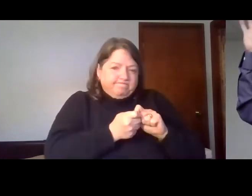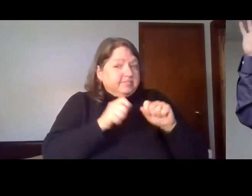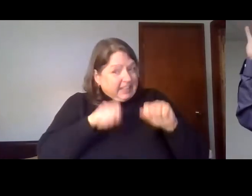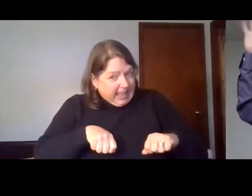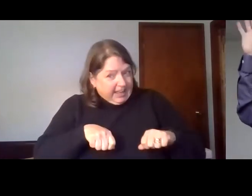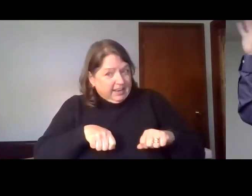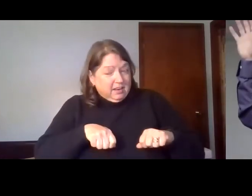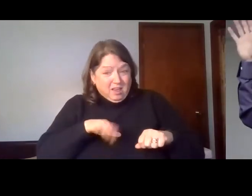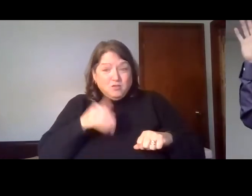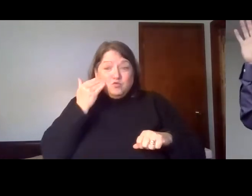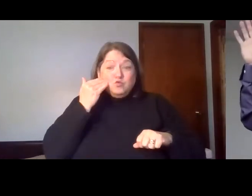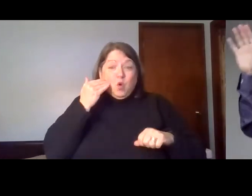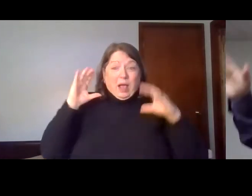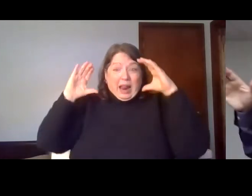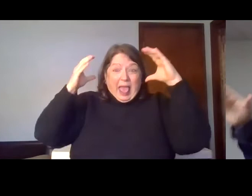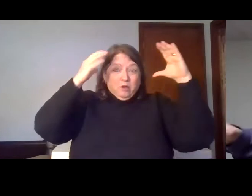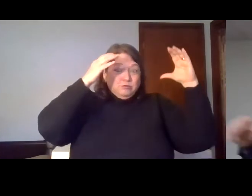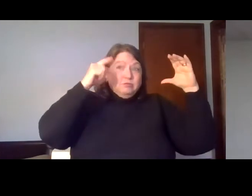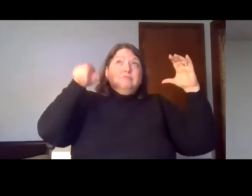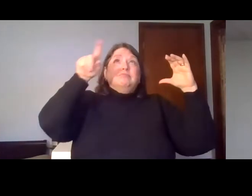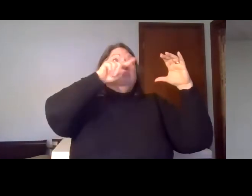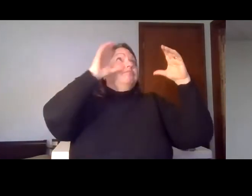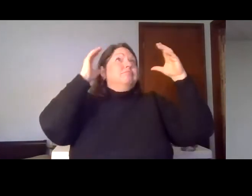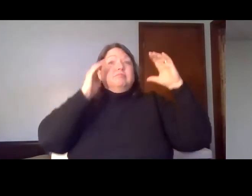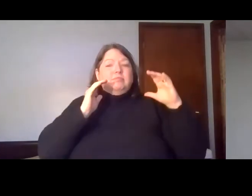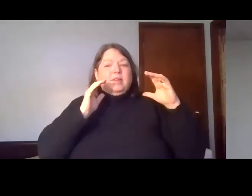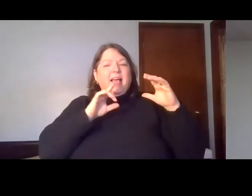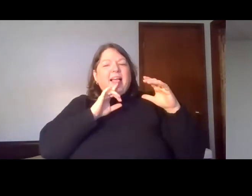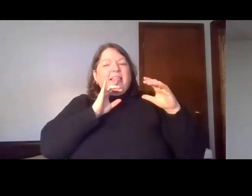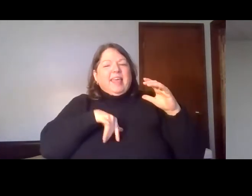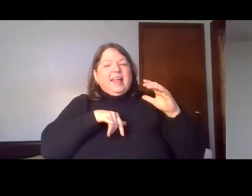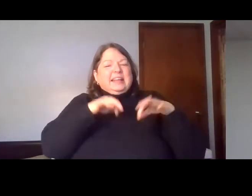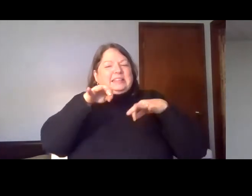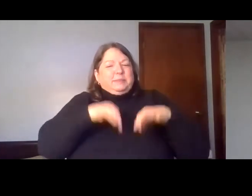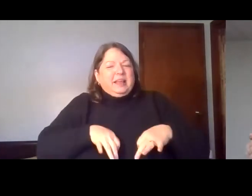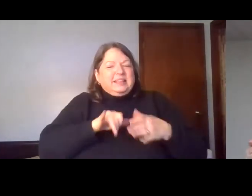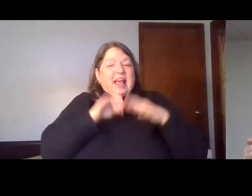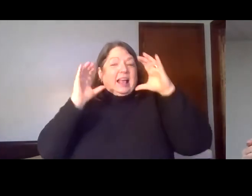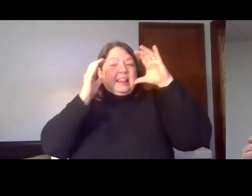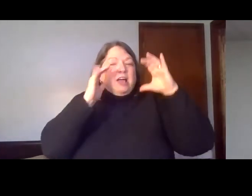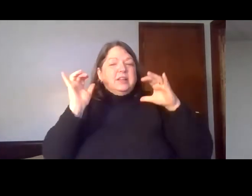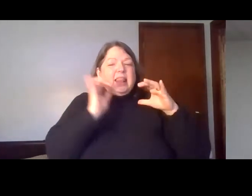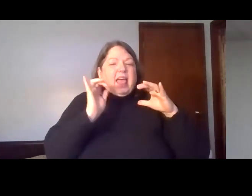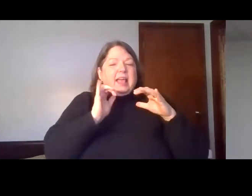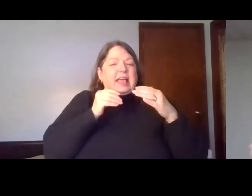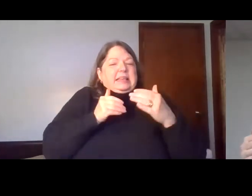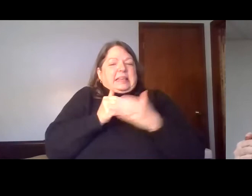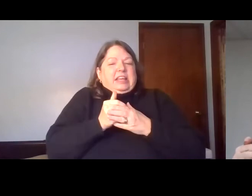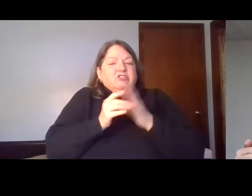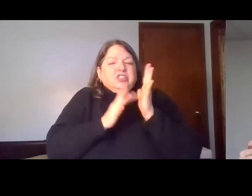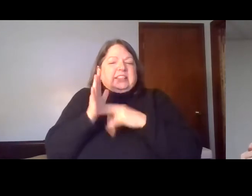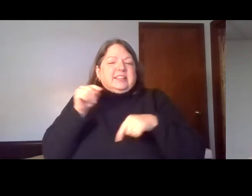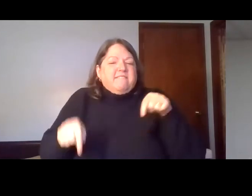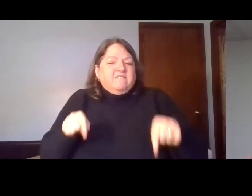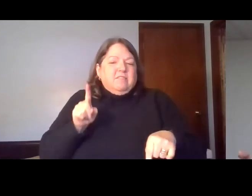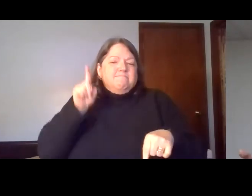you and I see up in the skies, that they are the dust of his feet. In verse 4, we have two allusions. There are two parts to